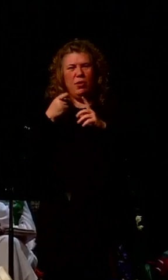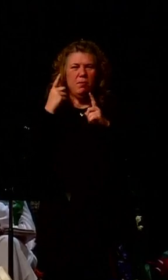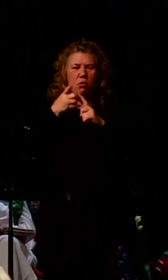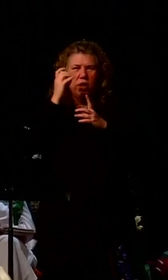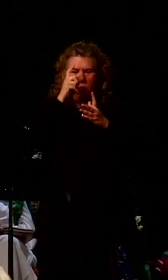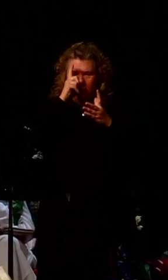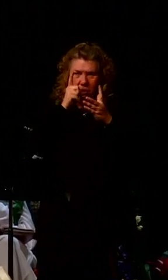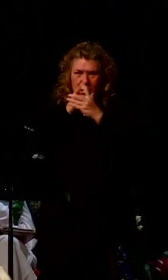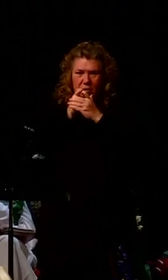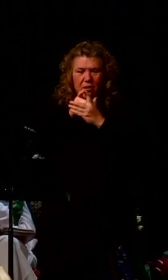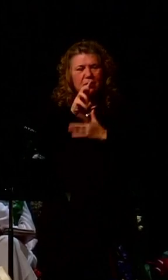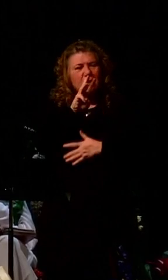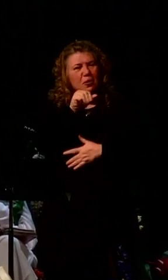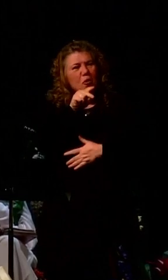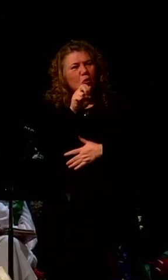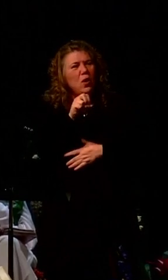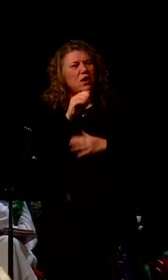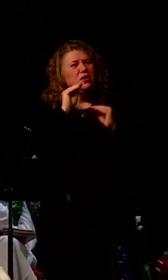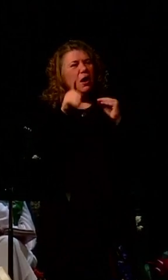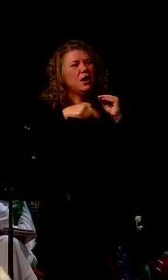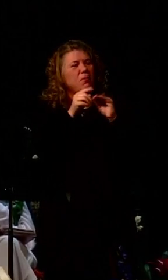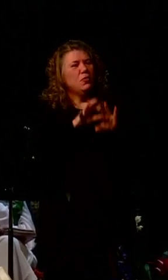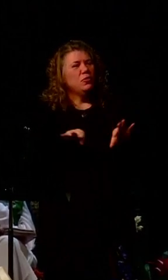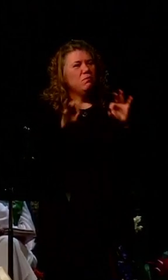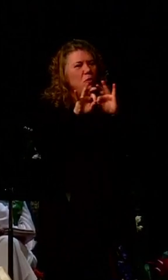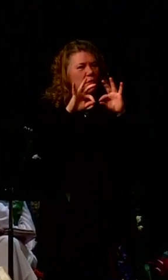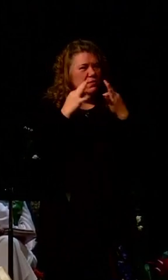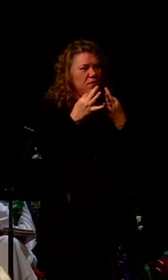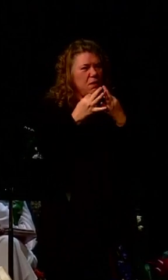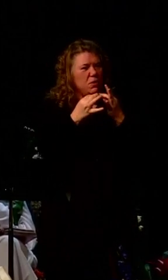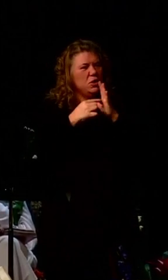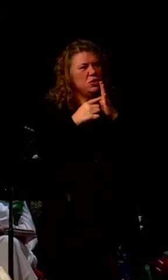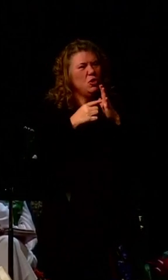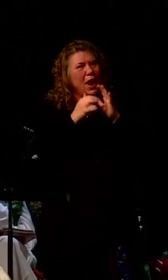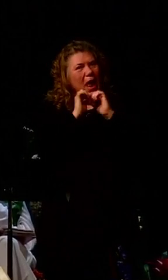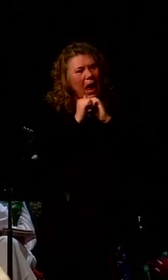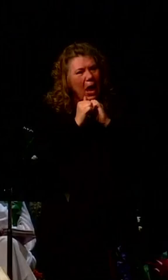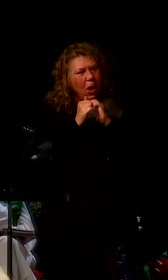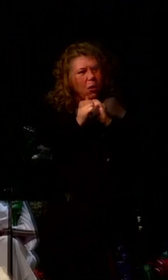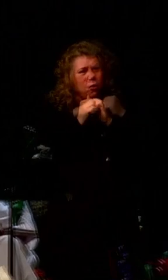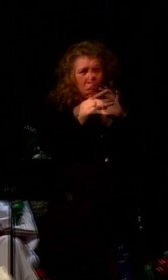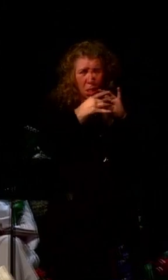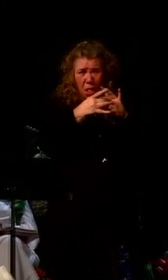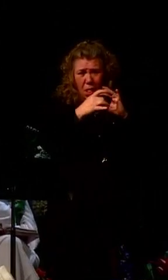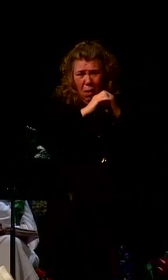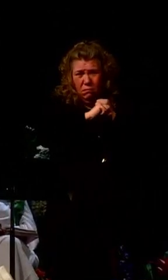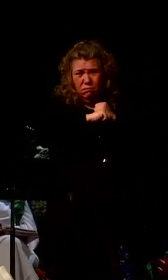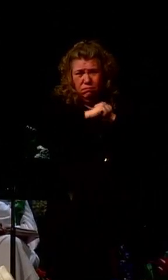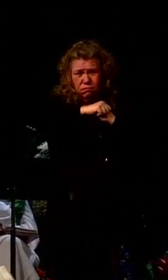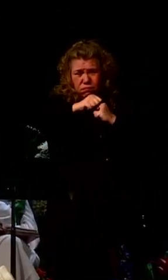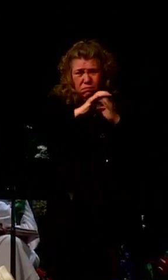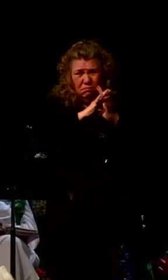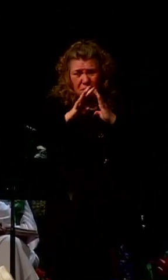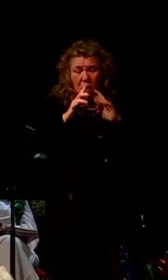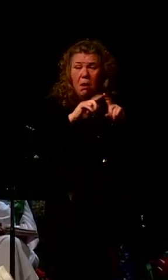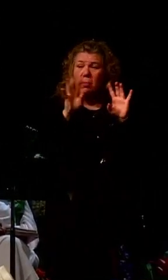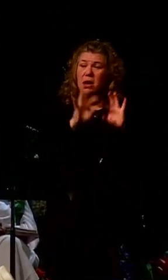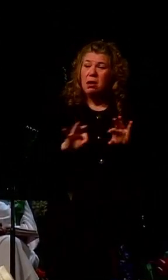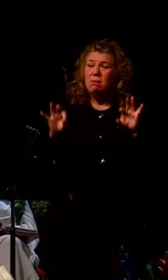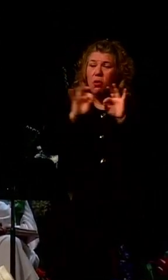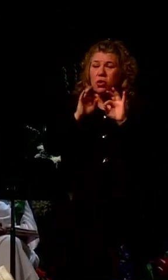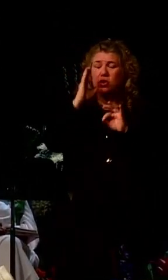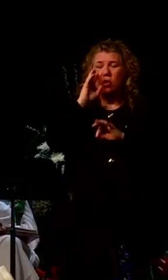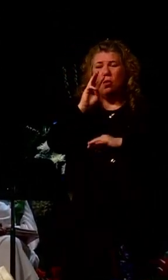Wayne taught about the importance of family and showed how and why to expand family. But it's important to know